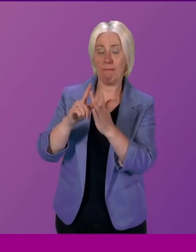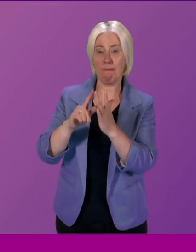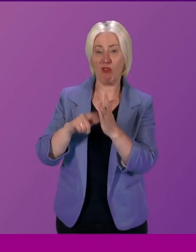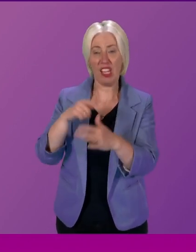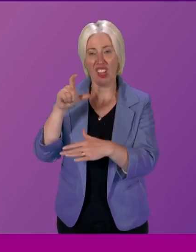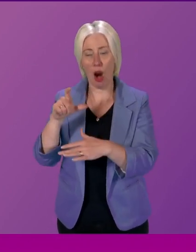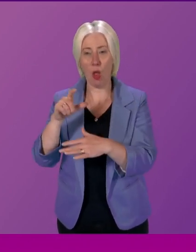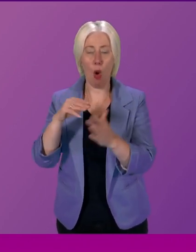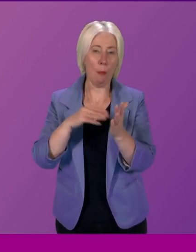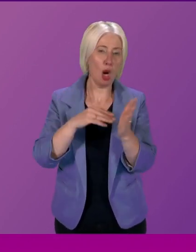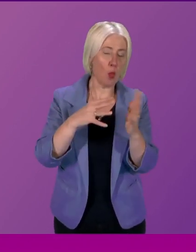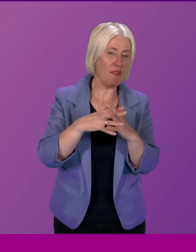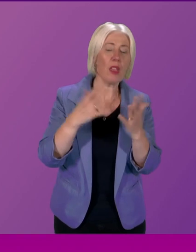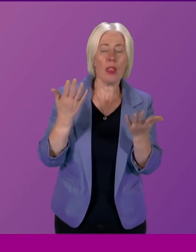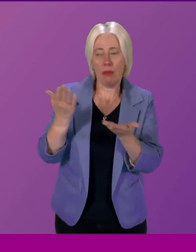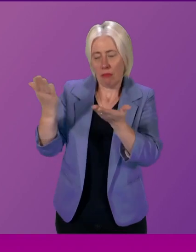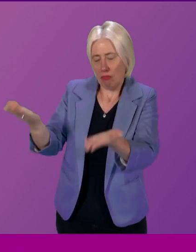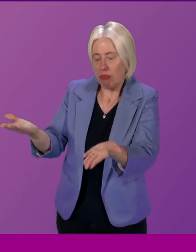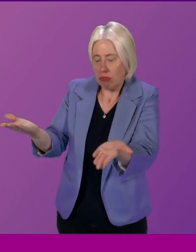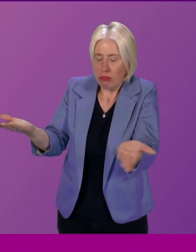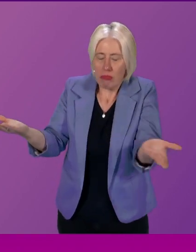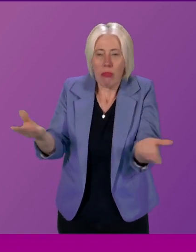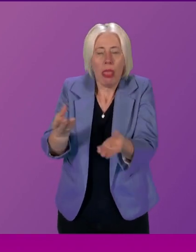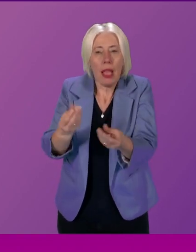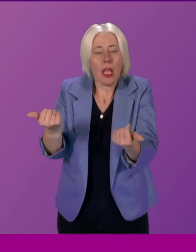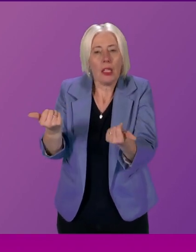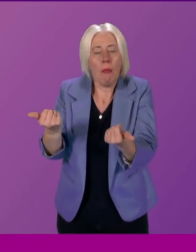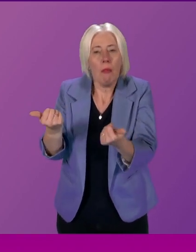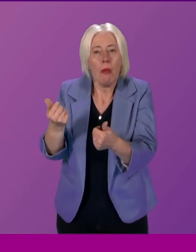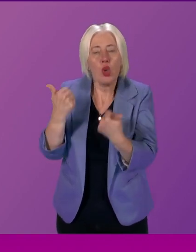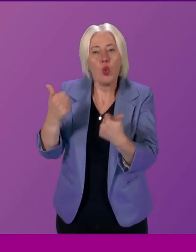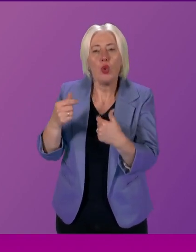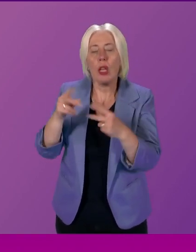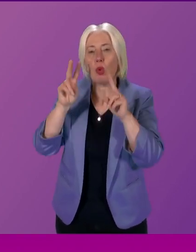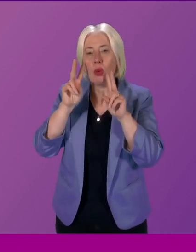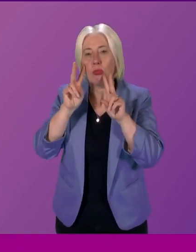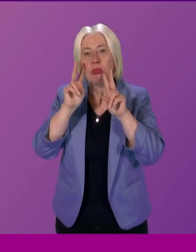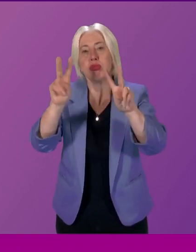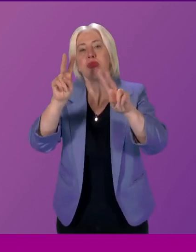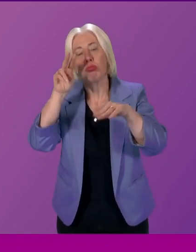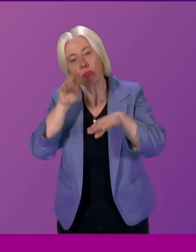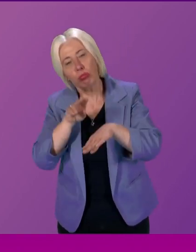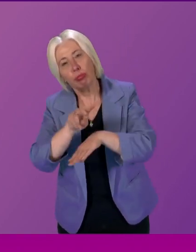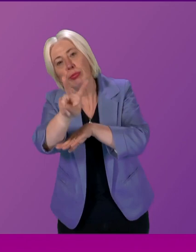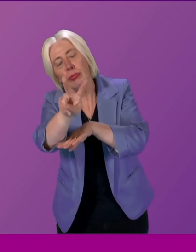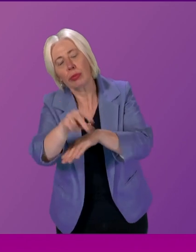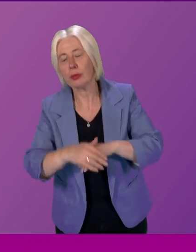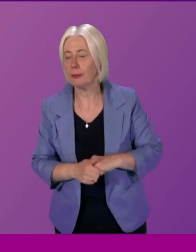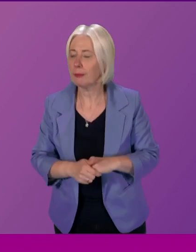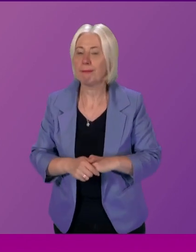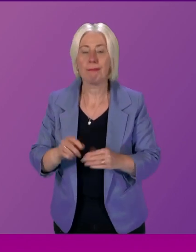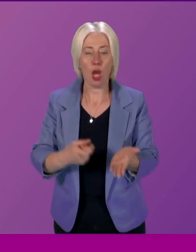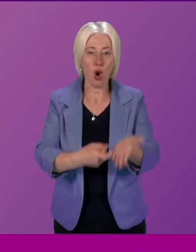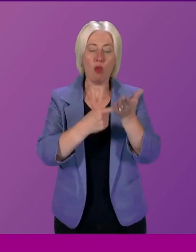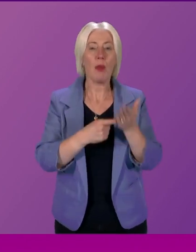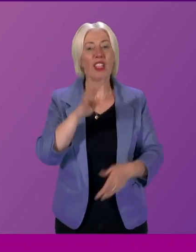Martin Whitefield I think some members here are very good at taking a longer term view recommendation 14 about the